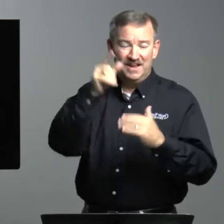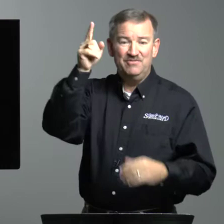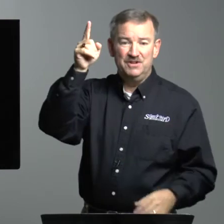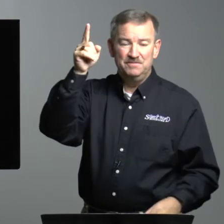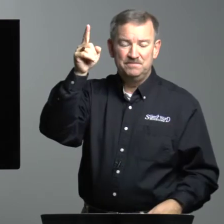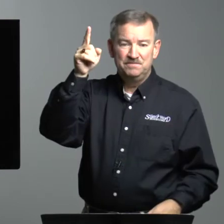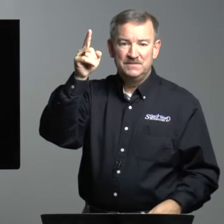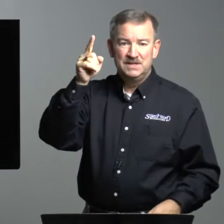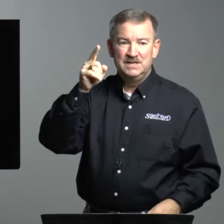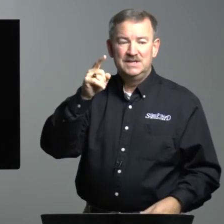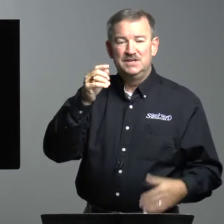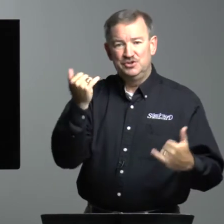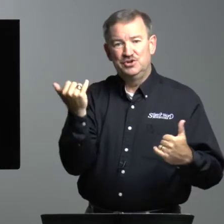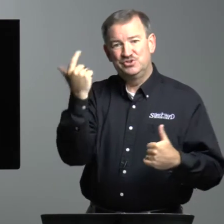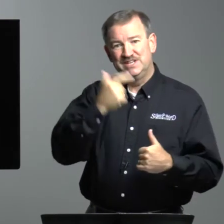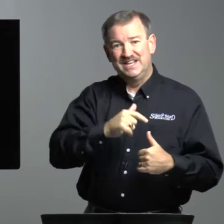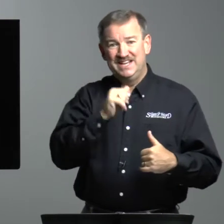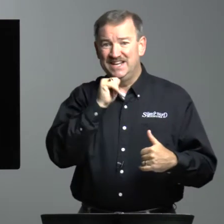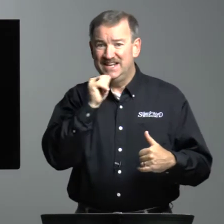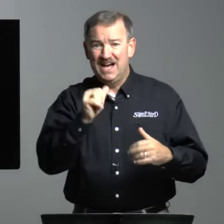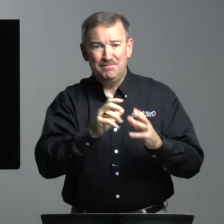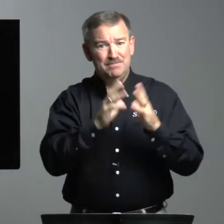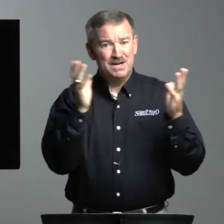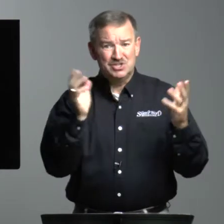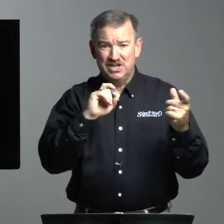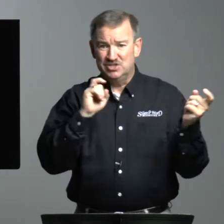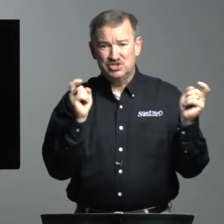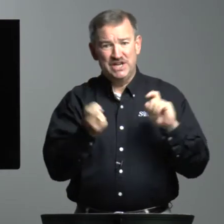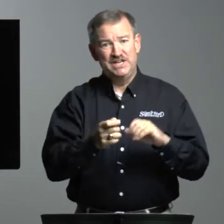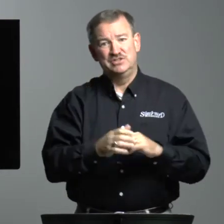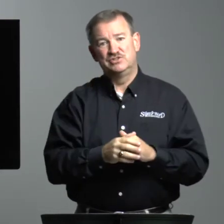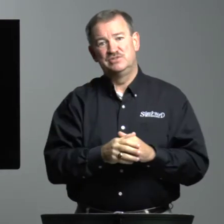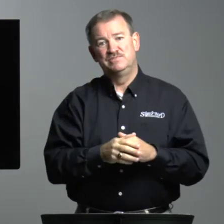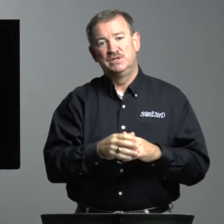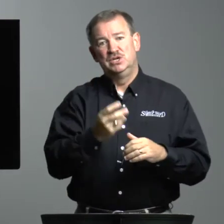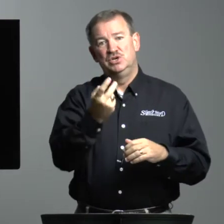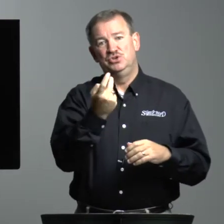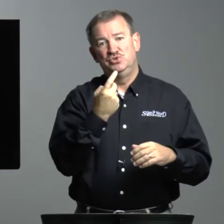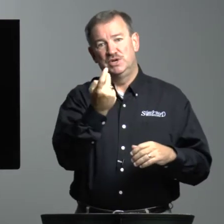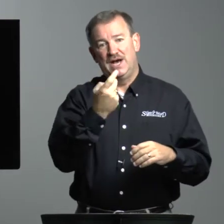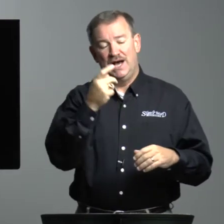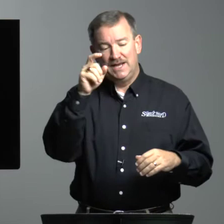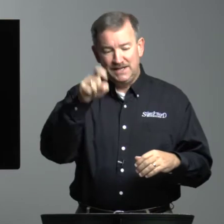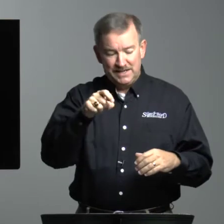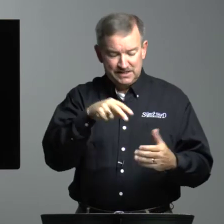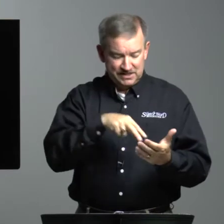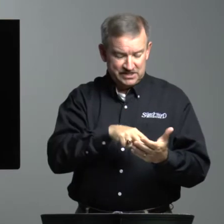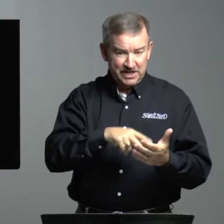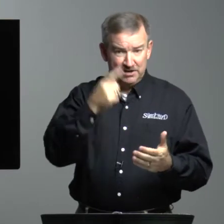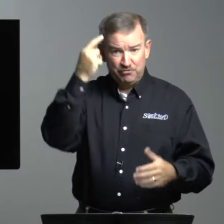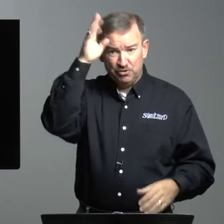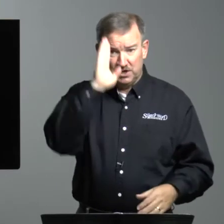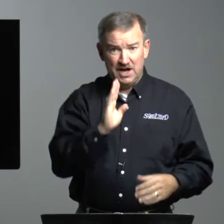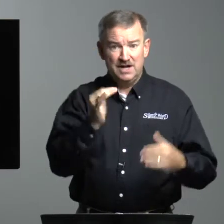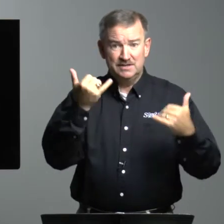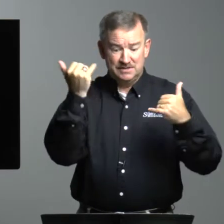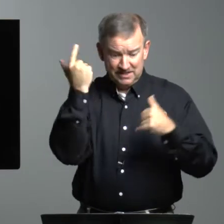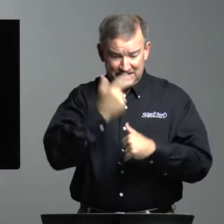heaven. You know, today, not much has changed. You and I need to stand for God today,